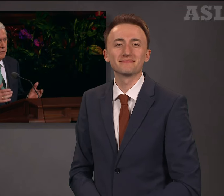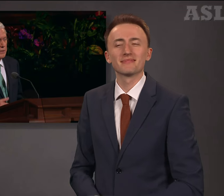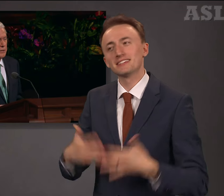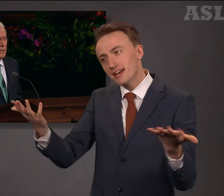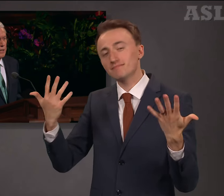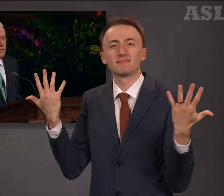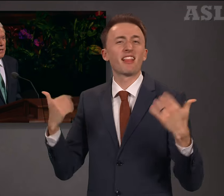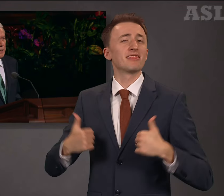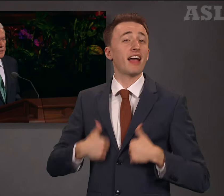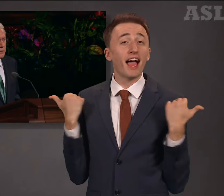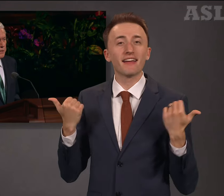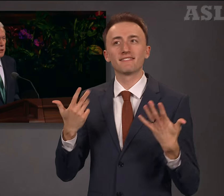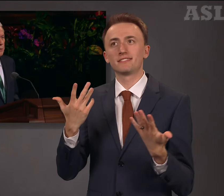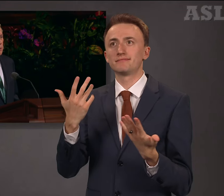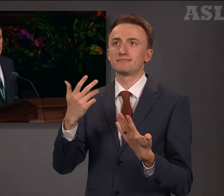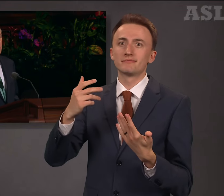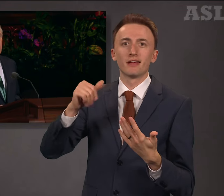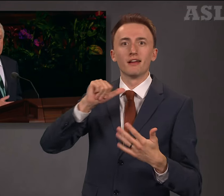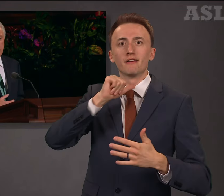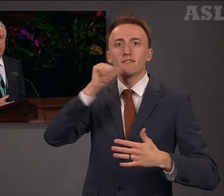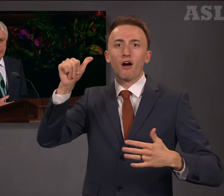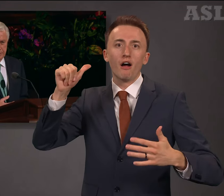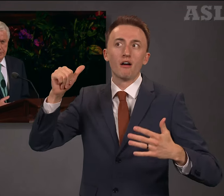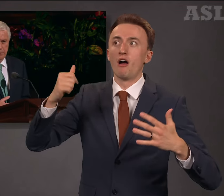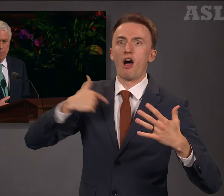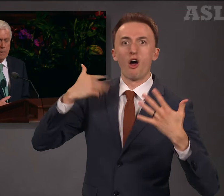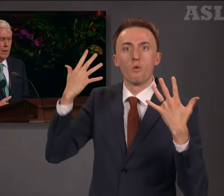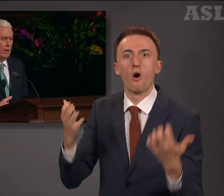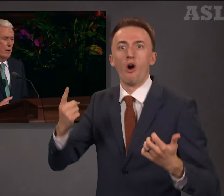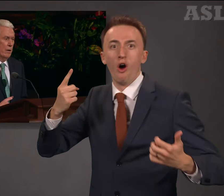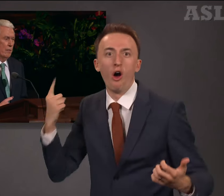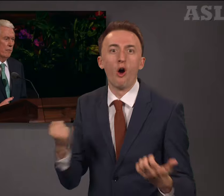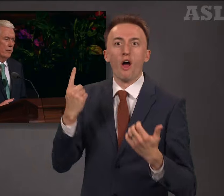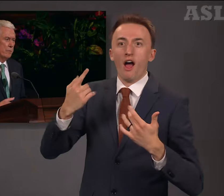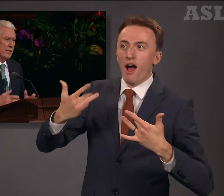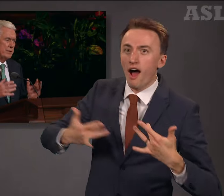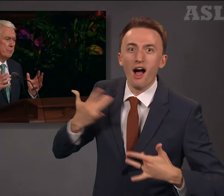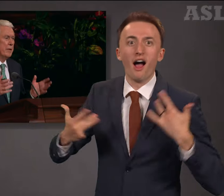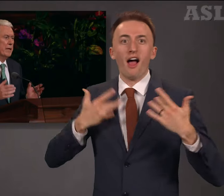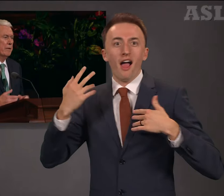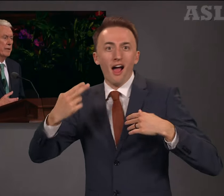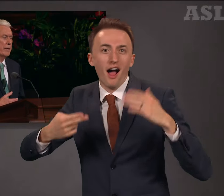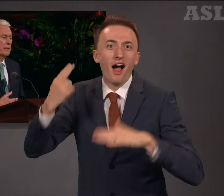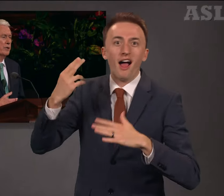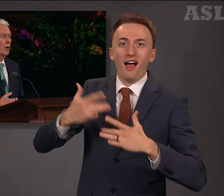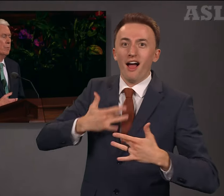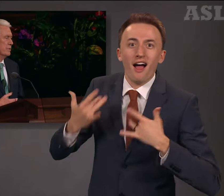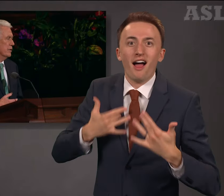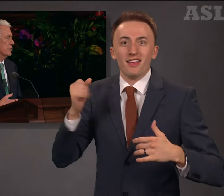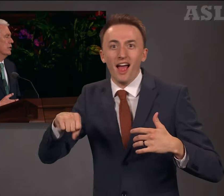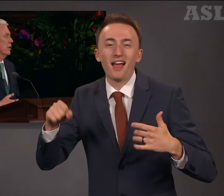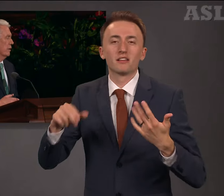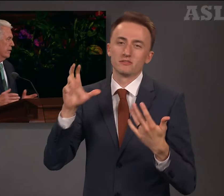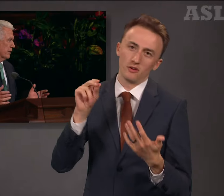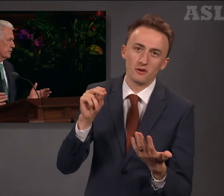is not an endless sequence of emotional heights, for it must be that there is an opposition in all things.